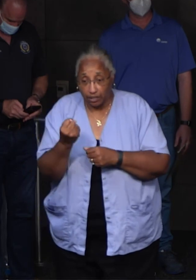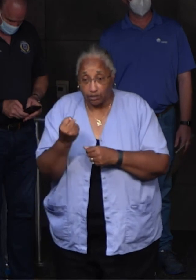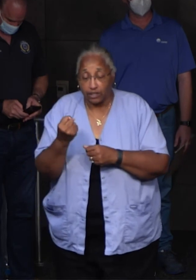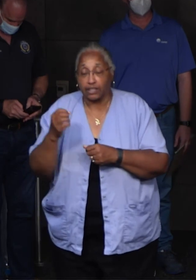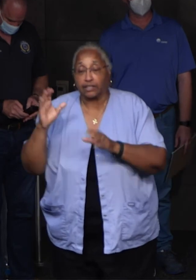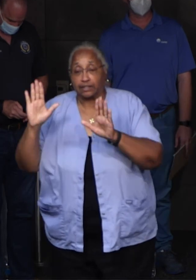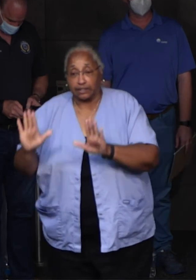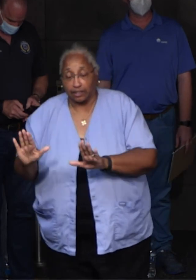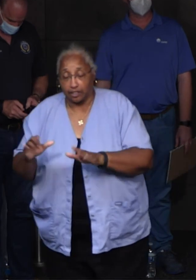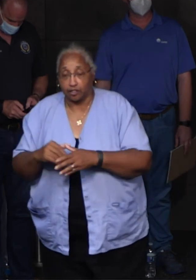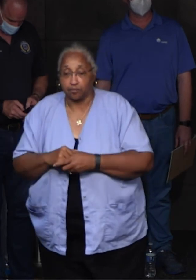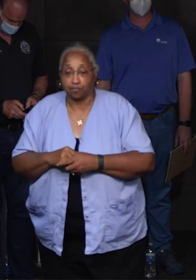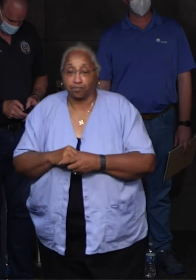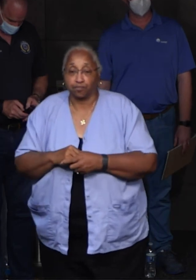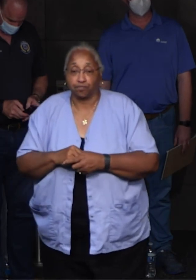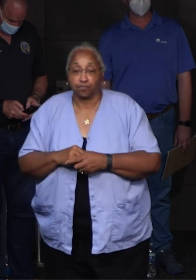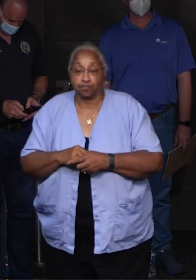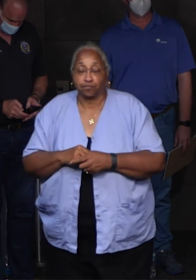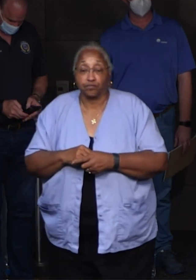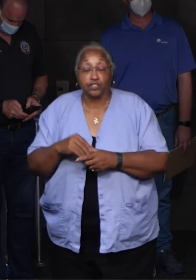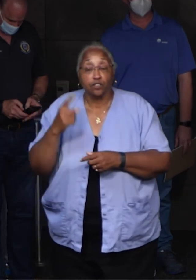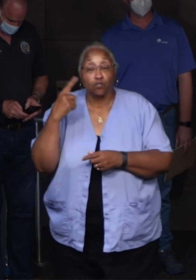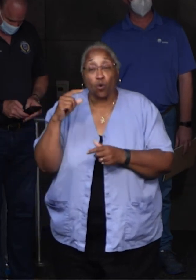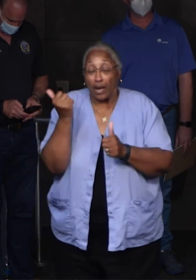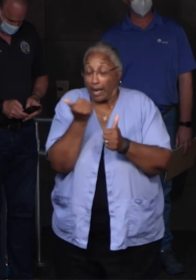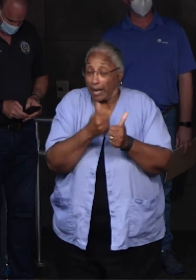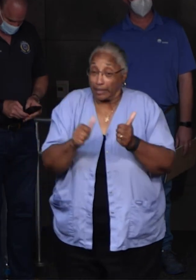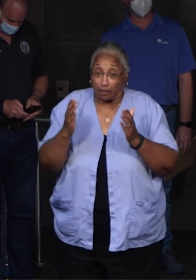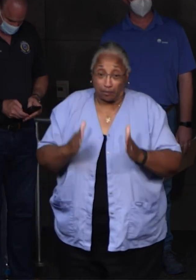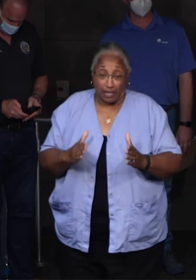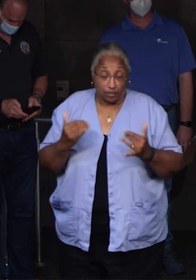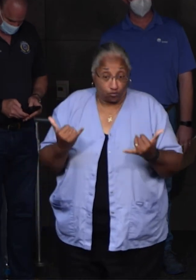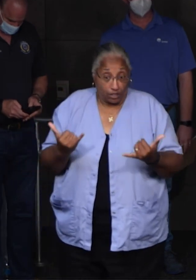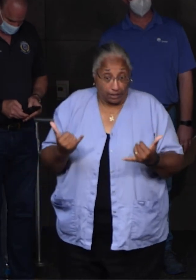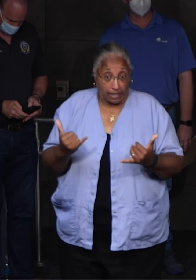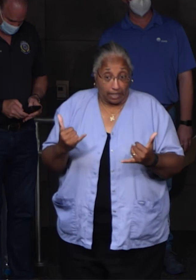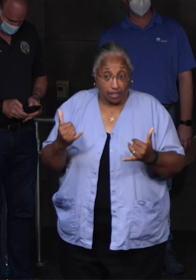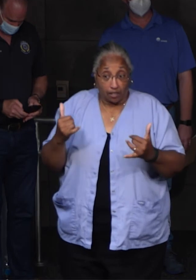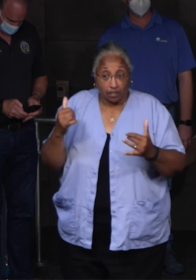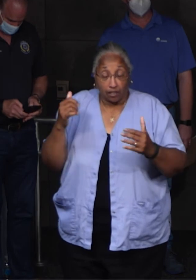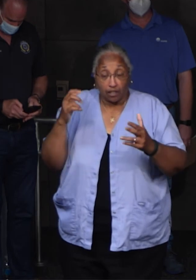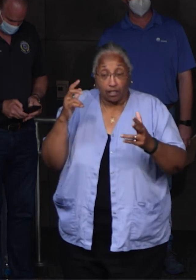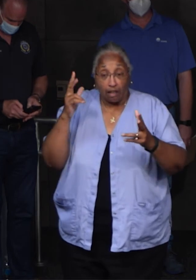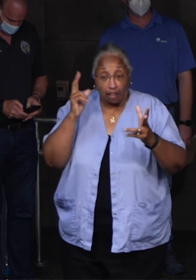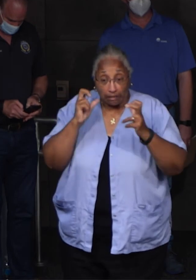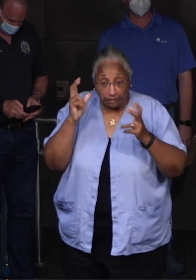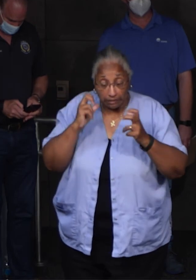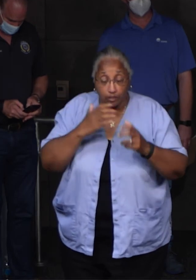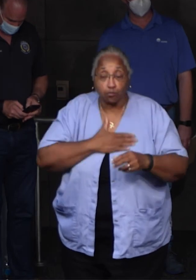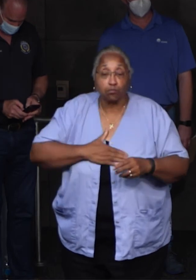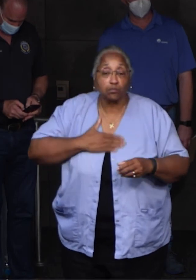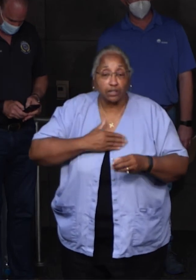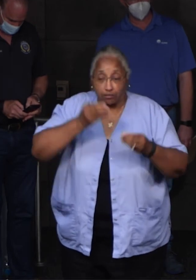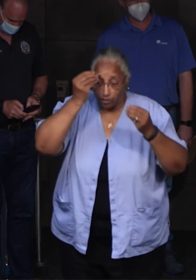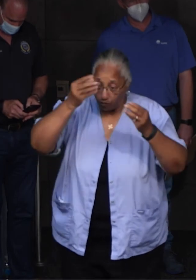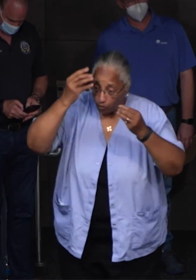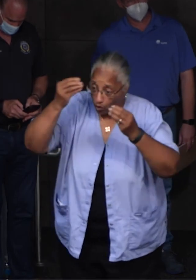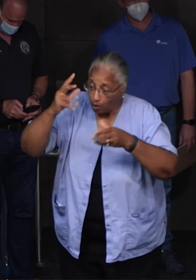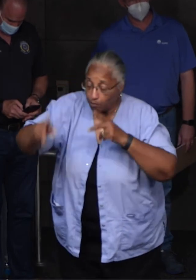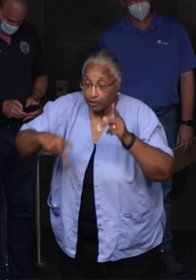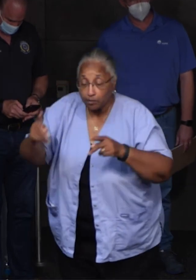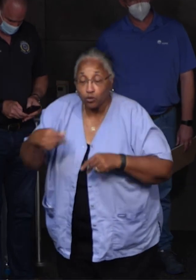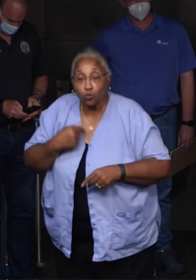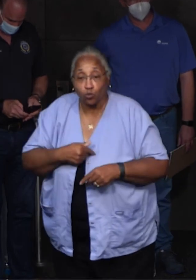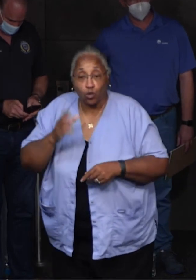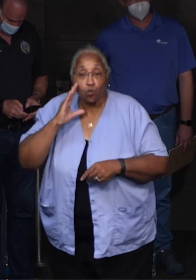Sunday. And so for anyone who's listening to this, please let everyone know that we will